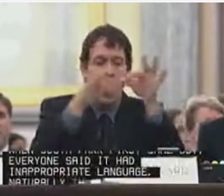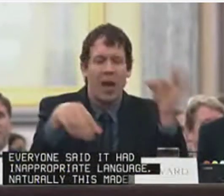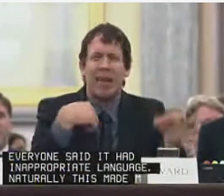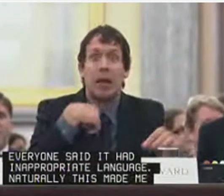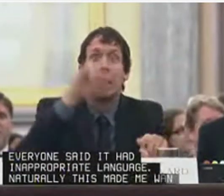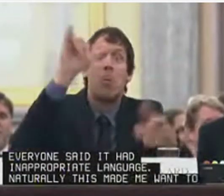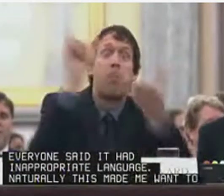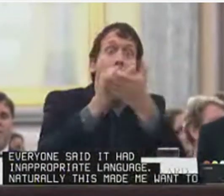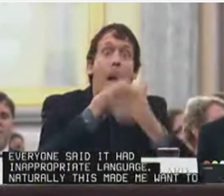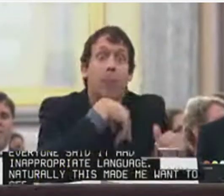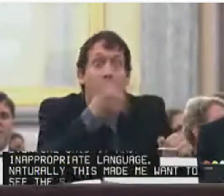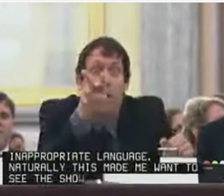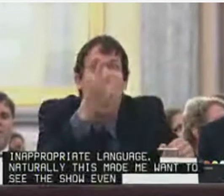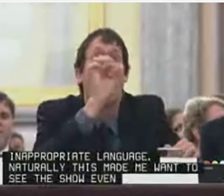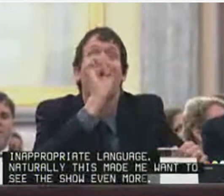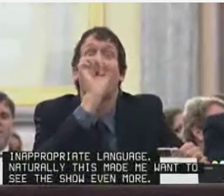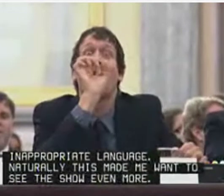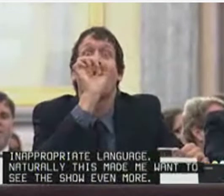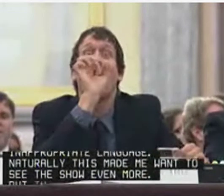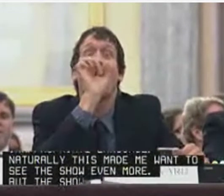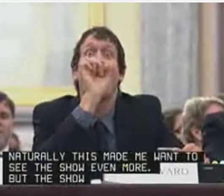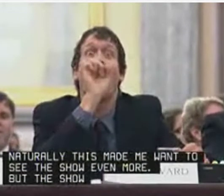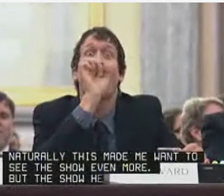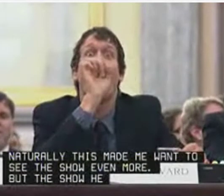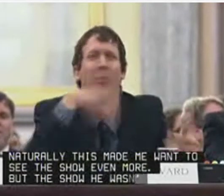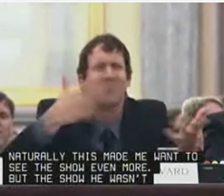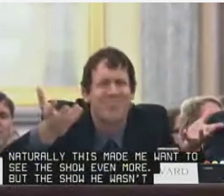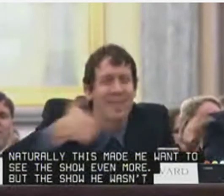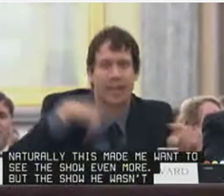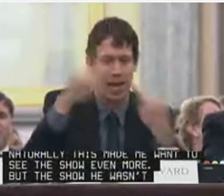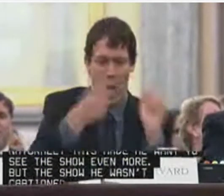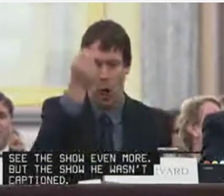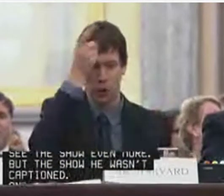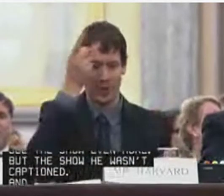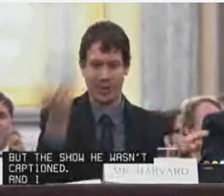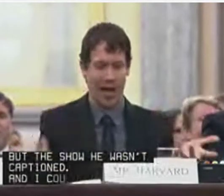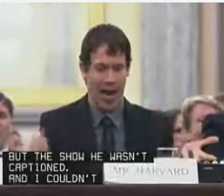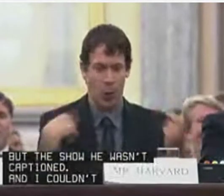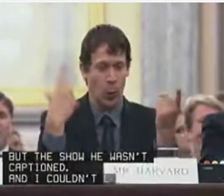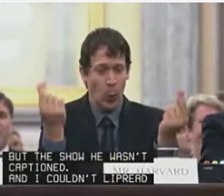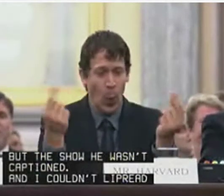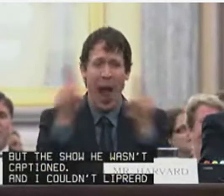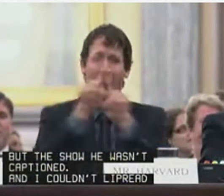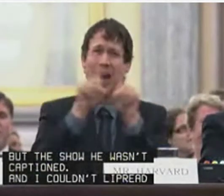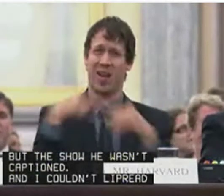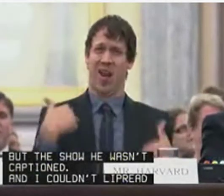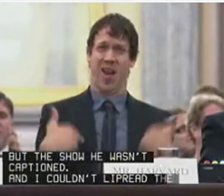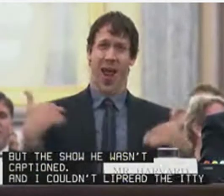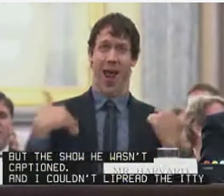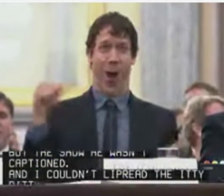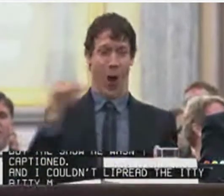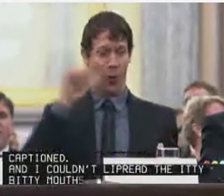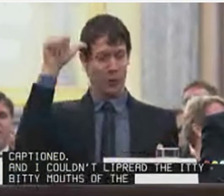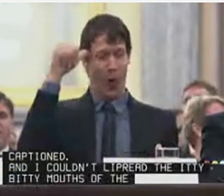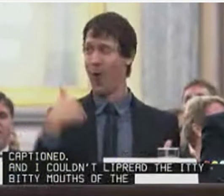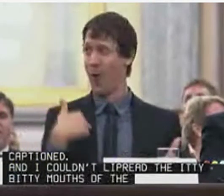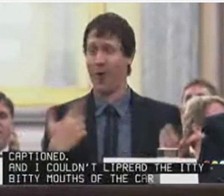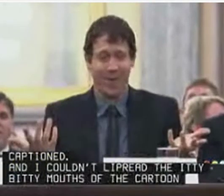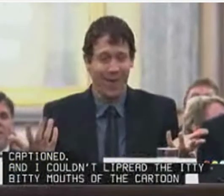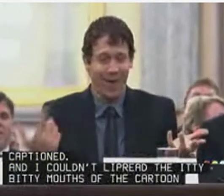But the show wasn't captioned, and I could not lip-read the itty-bitty mouths of the cartoon characters. As a young adult, keeping up with the